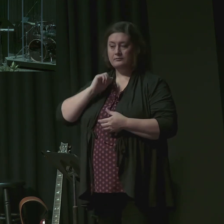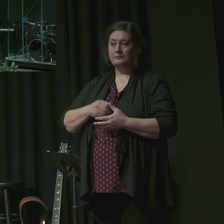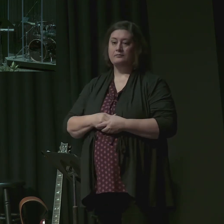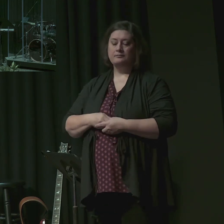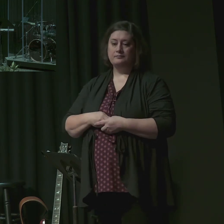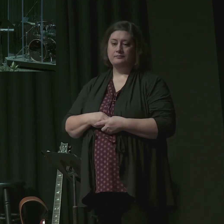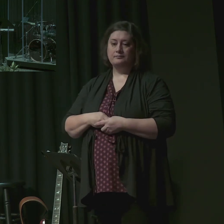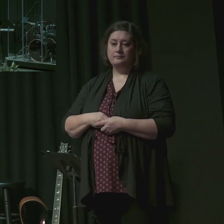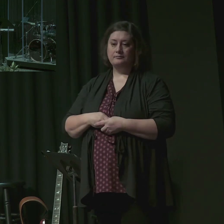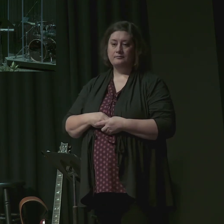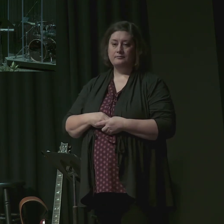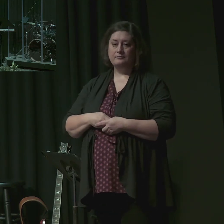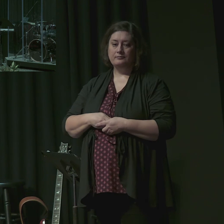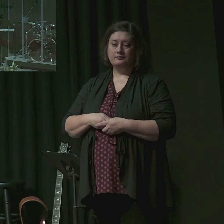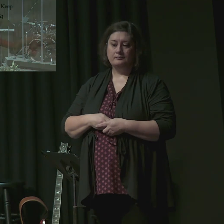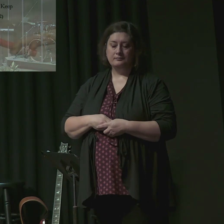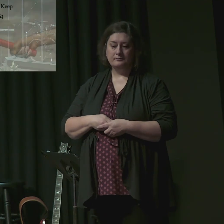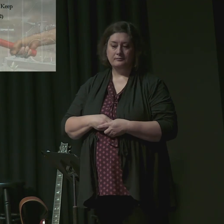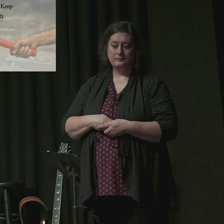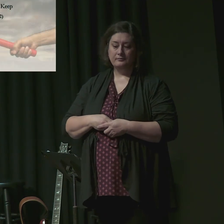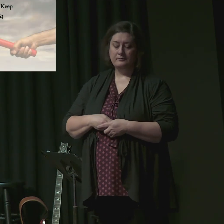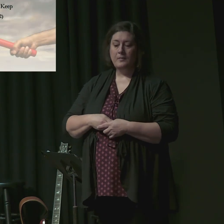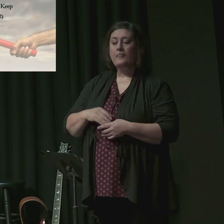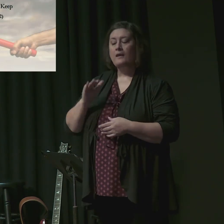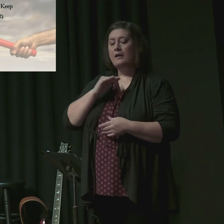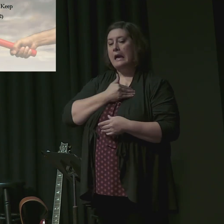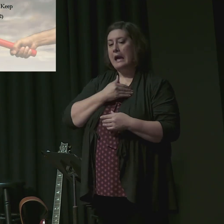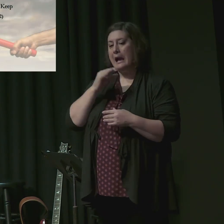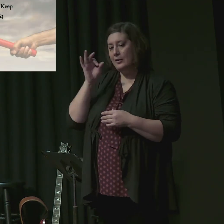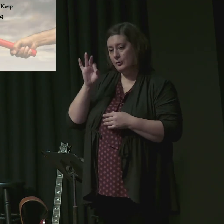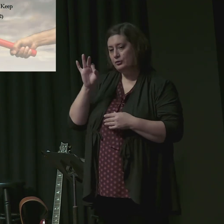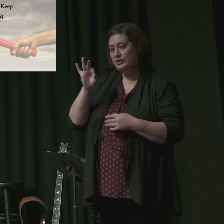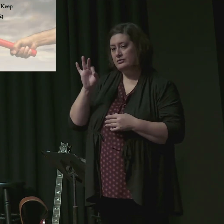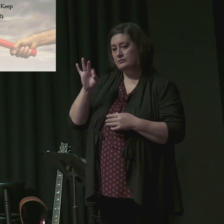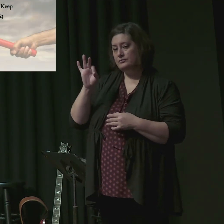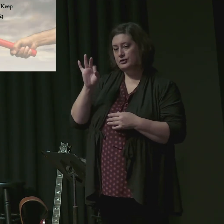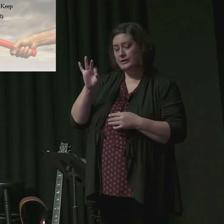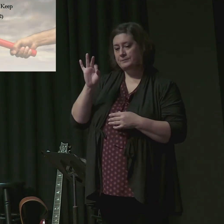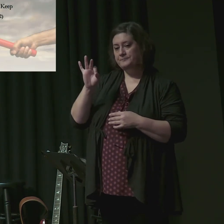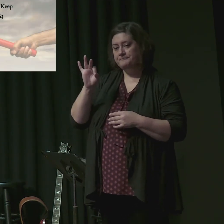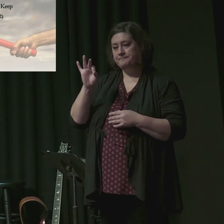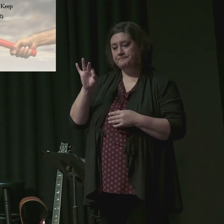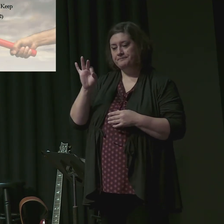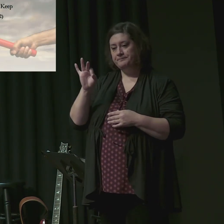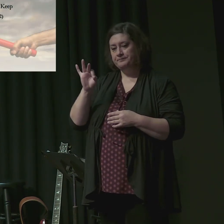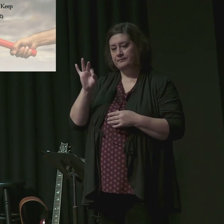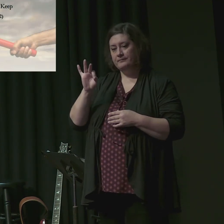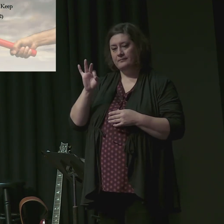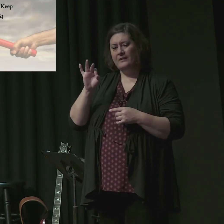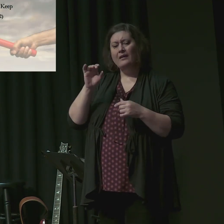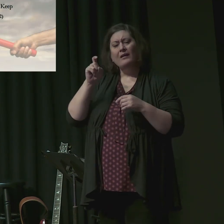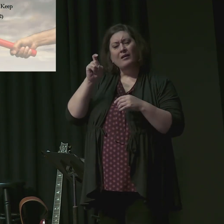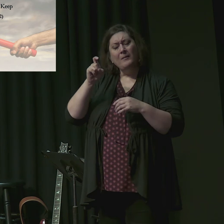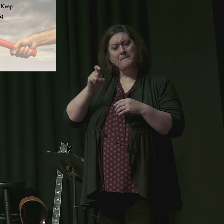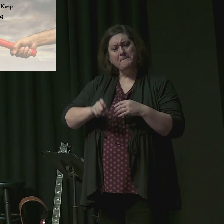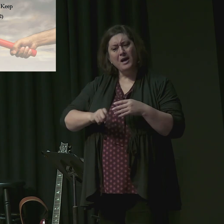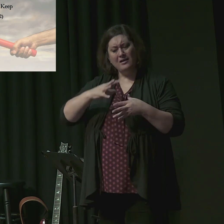And we're to do it by a required method. Our preaching of the word is to be characterized by all these